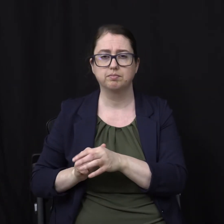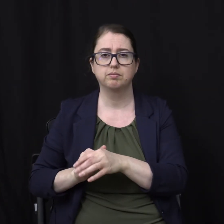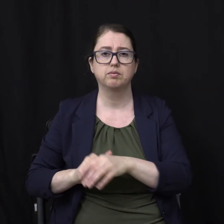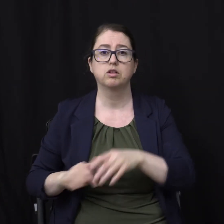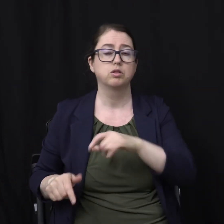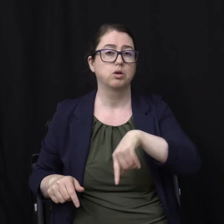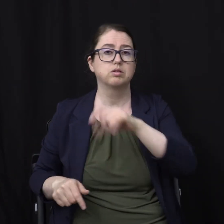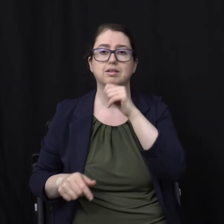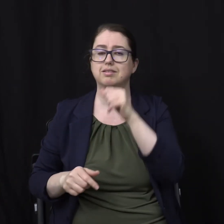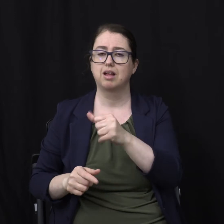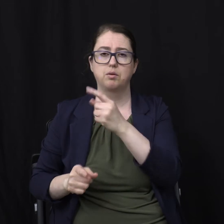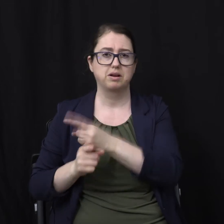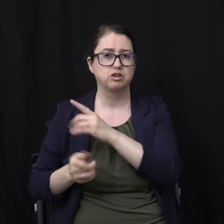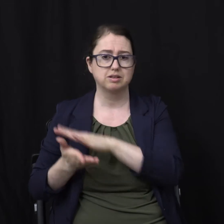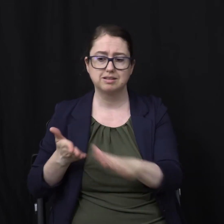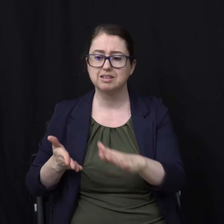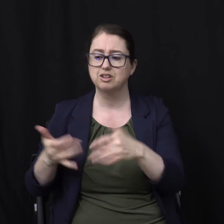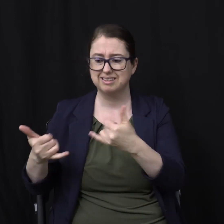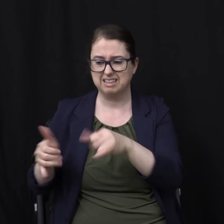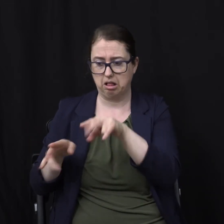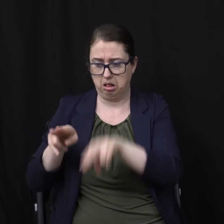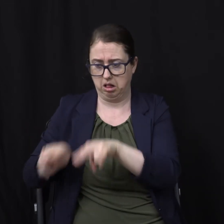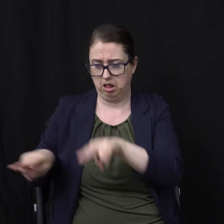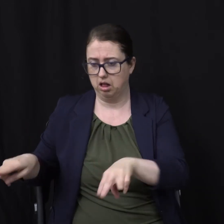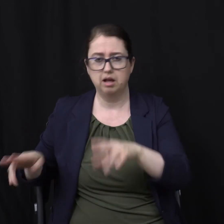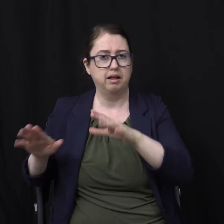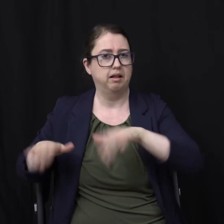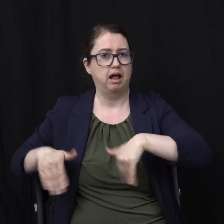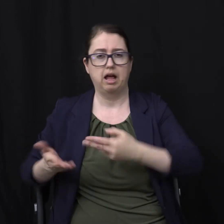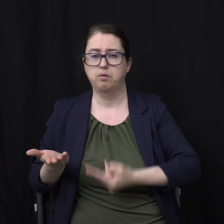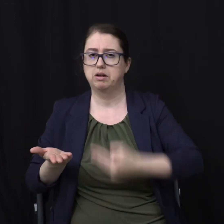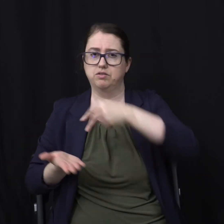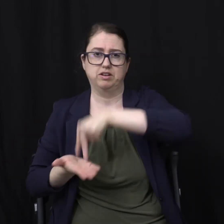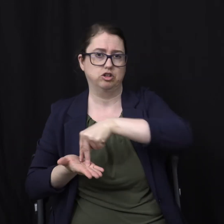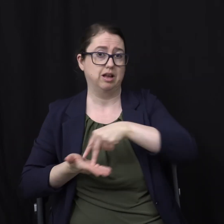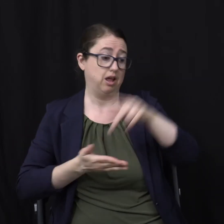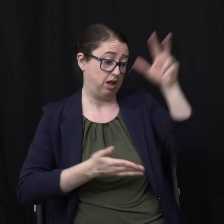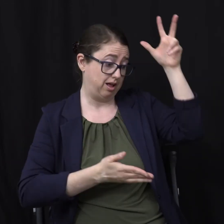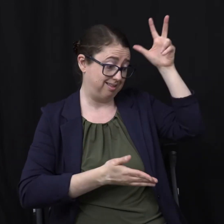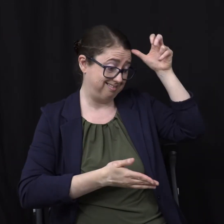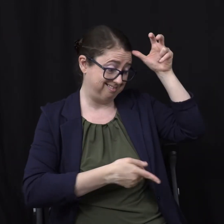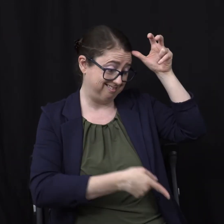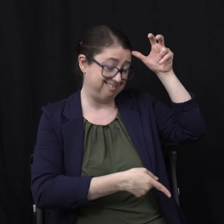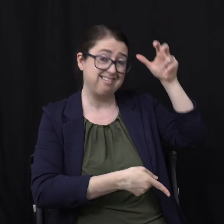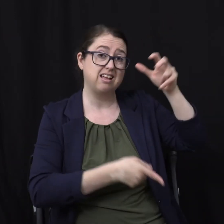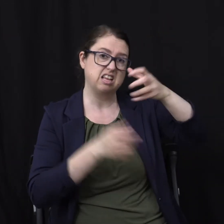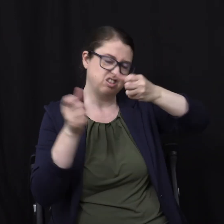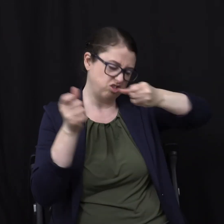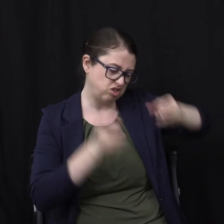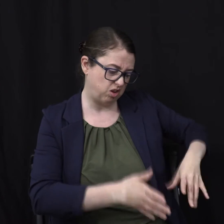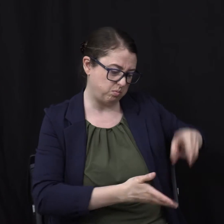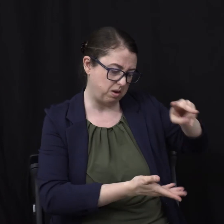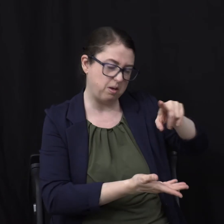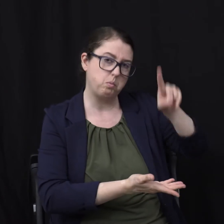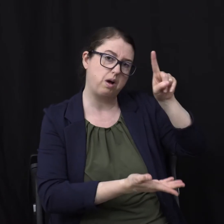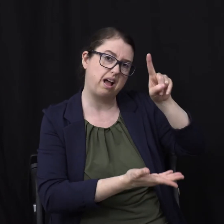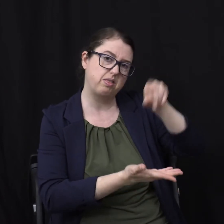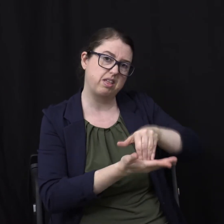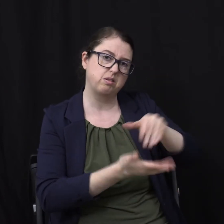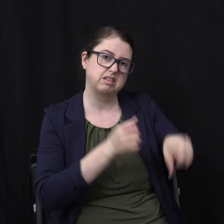But The are still in the grave And haven't had their resurrection Until the end Of this thousand years So the devil's there For a thousand